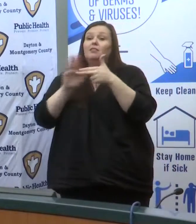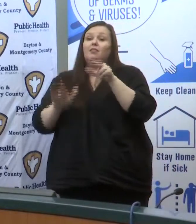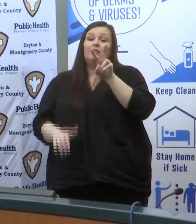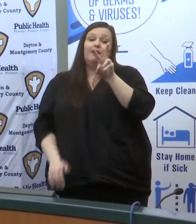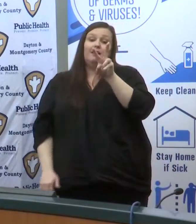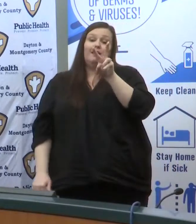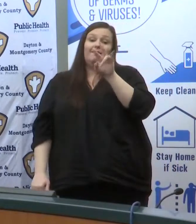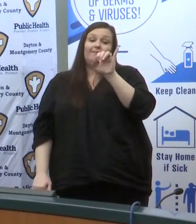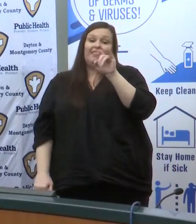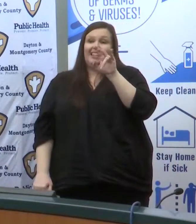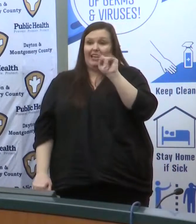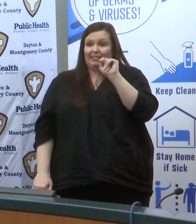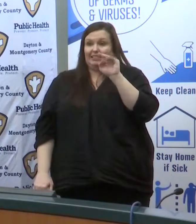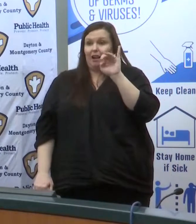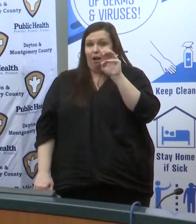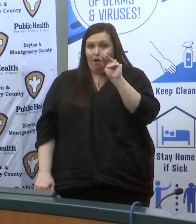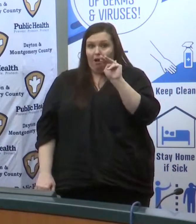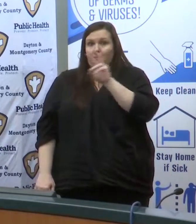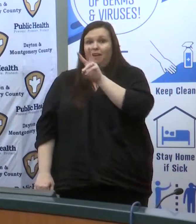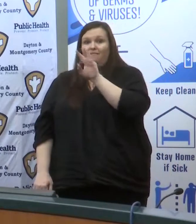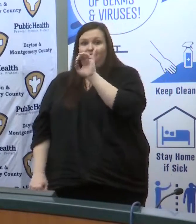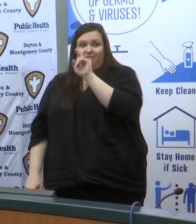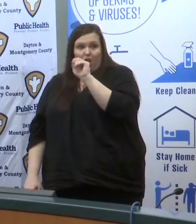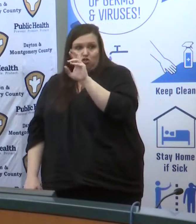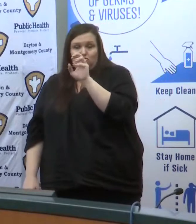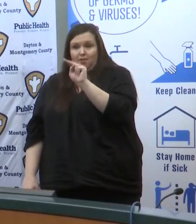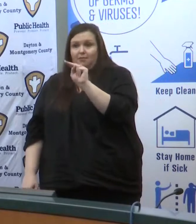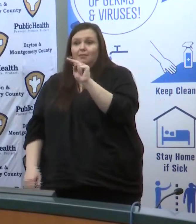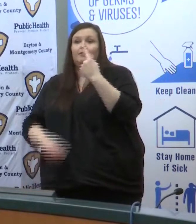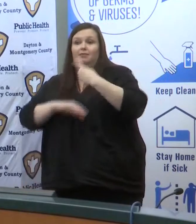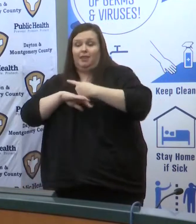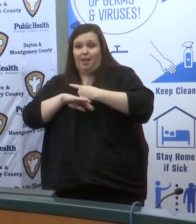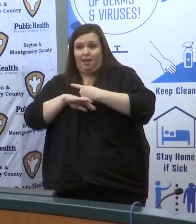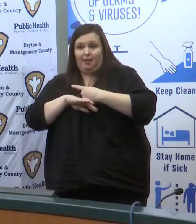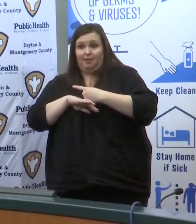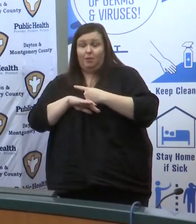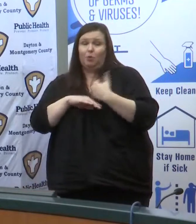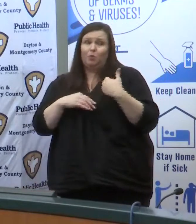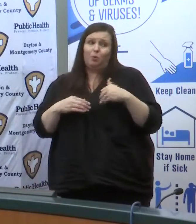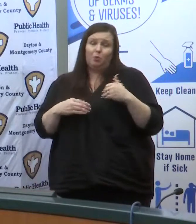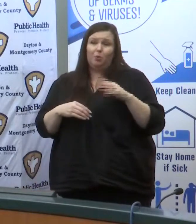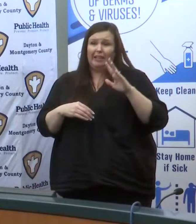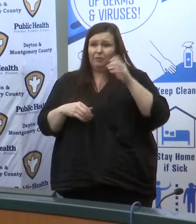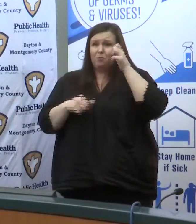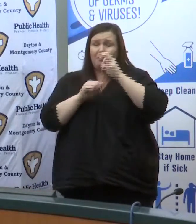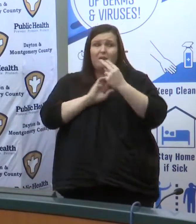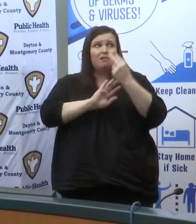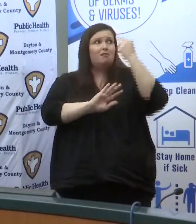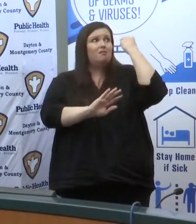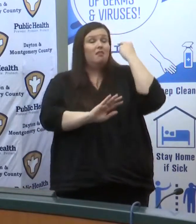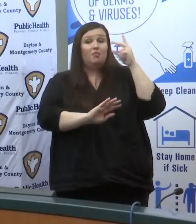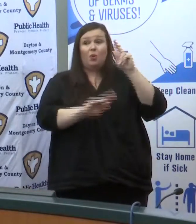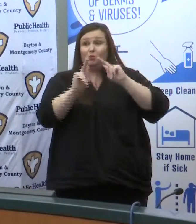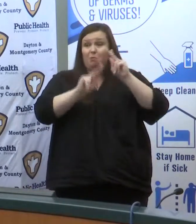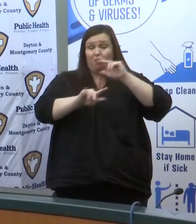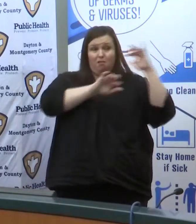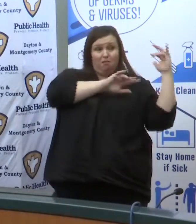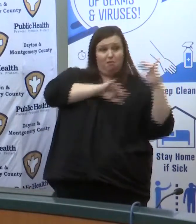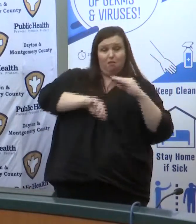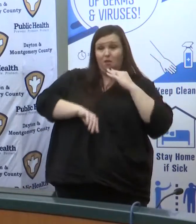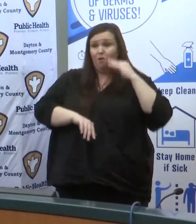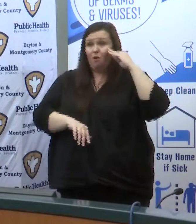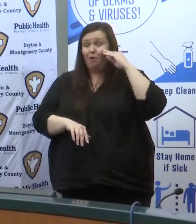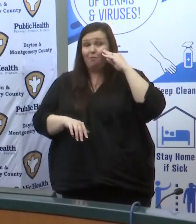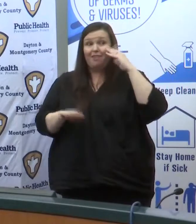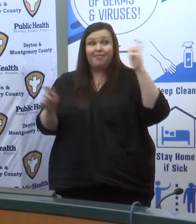our vets vietnam vets that uh certainly weren't welcome back home after their endeavor um not like other